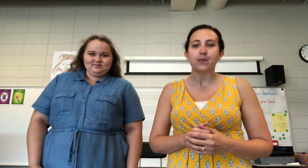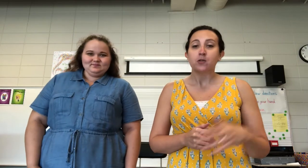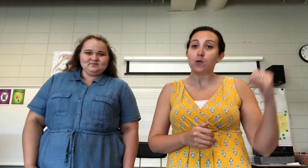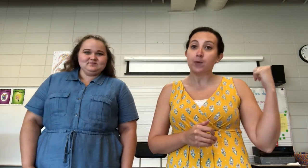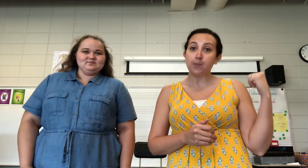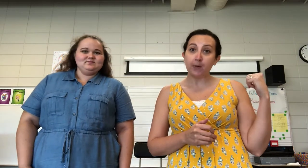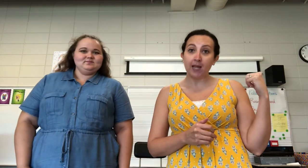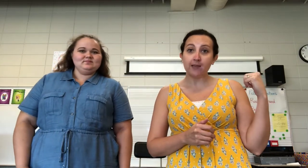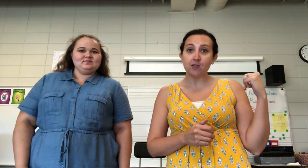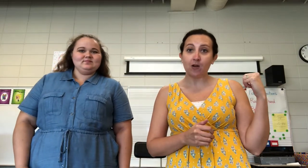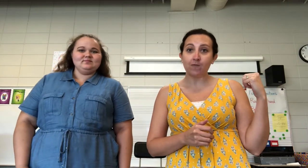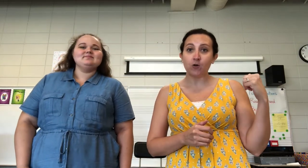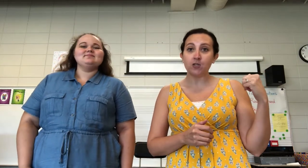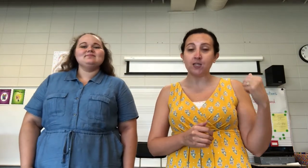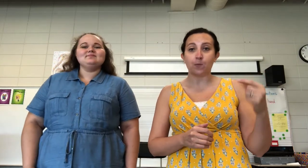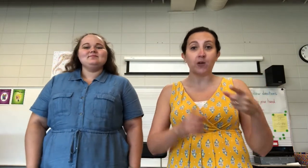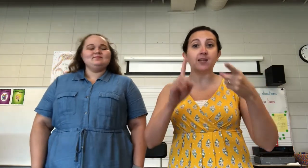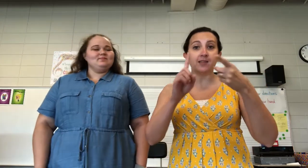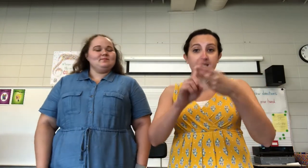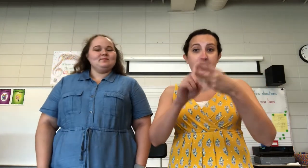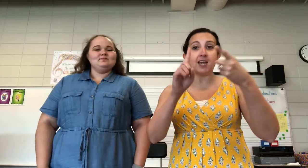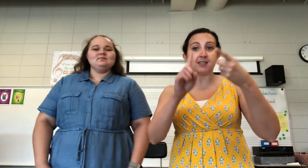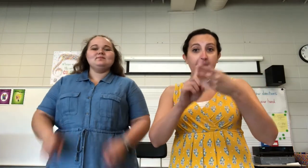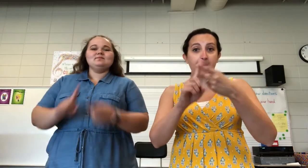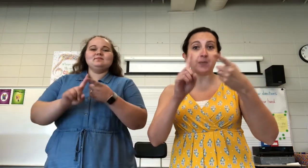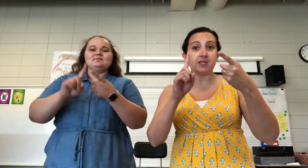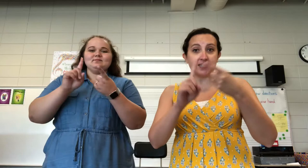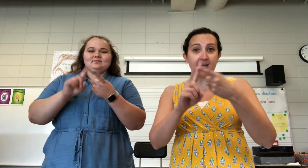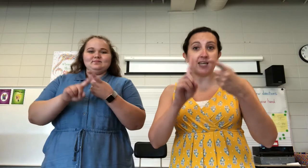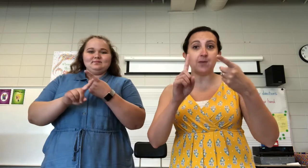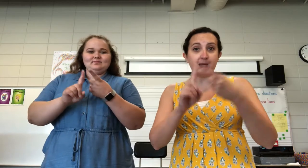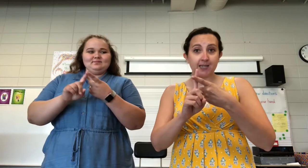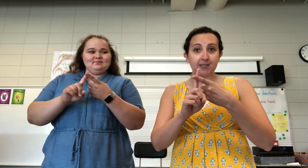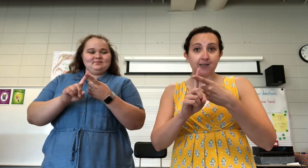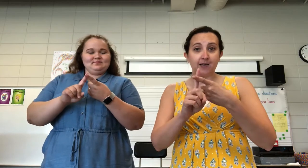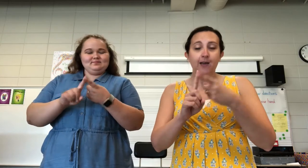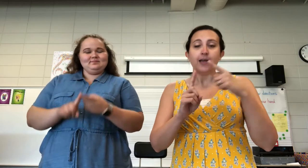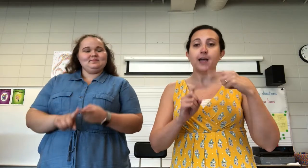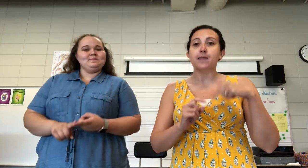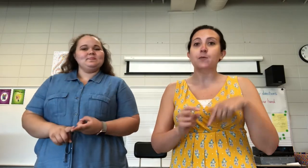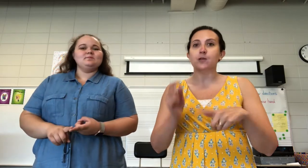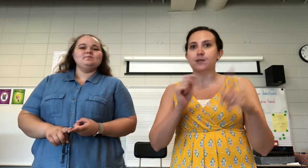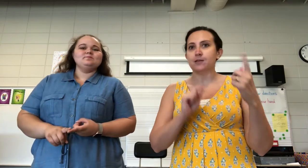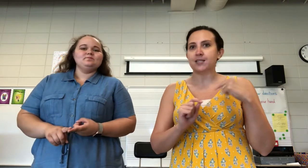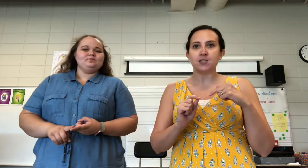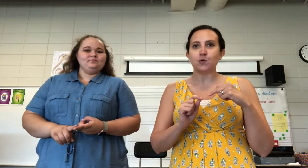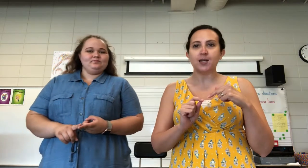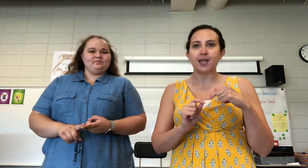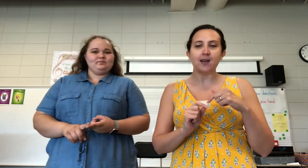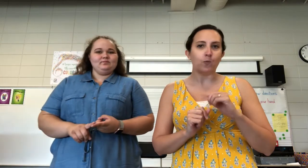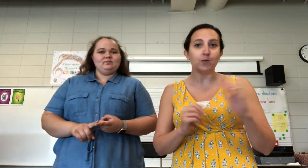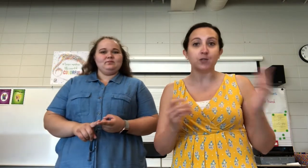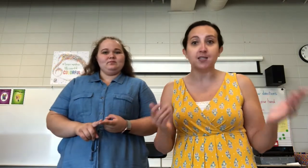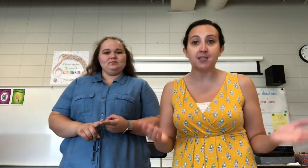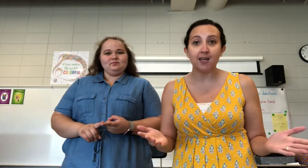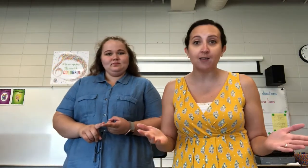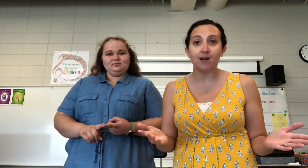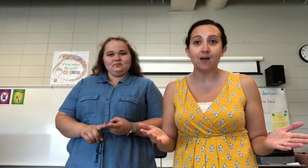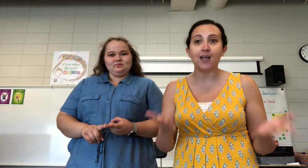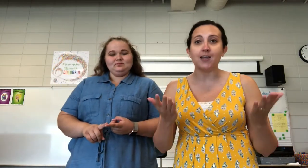So I'm gonna play this song first. We're gonna listen and tap the steady beat and then we'll listen to it again and we will sing along and